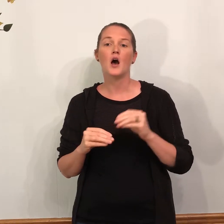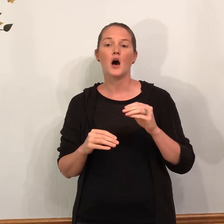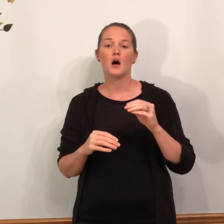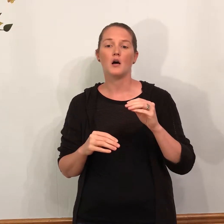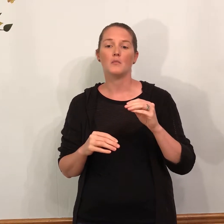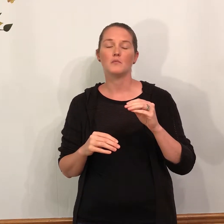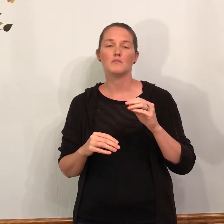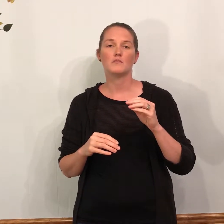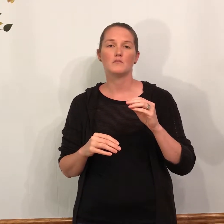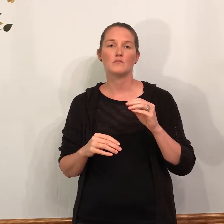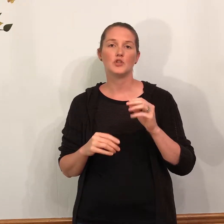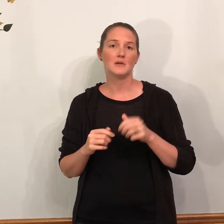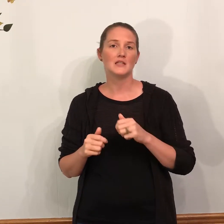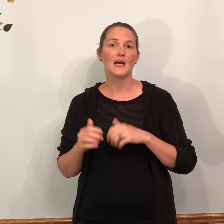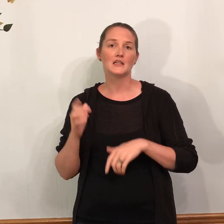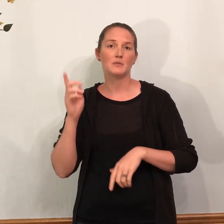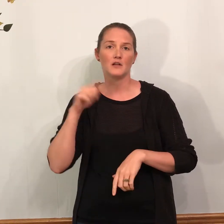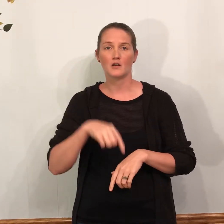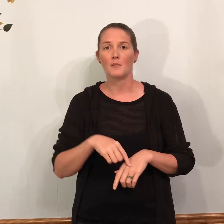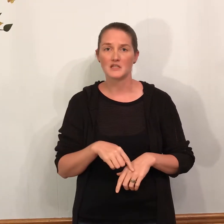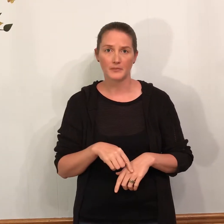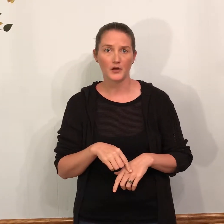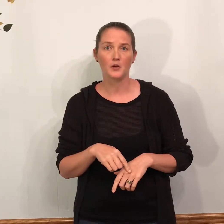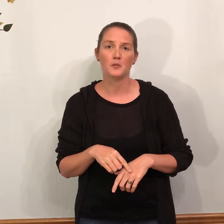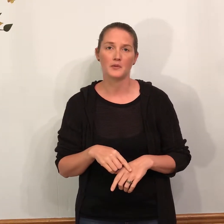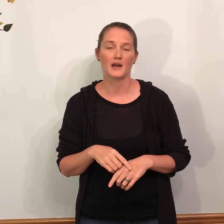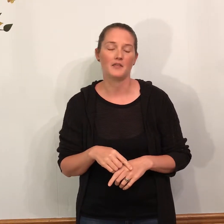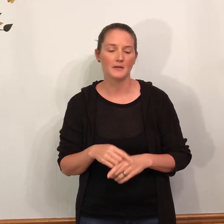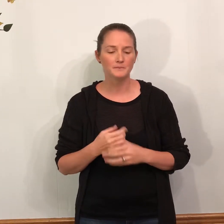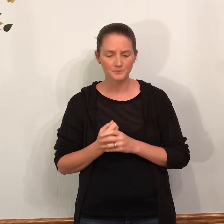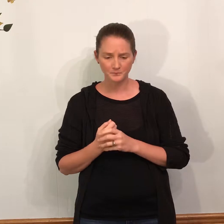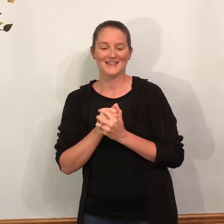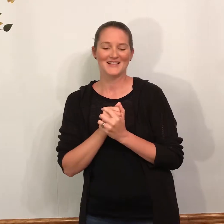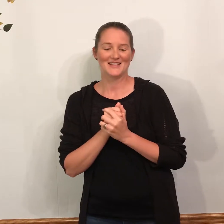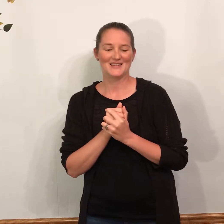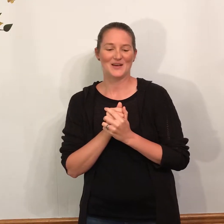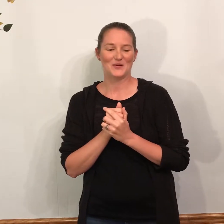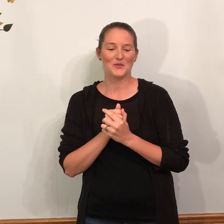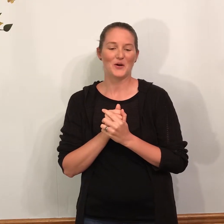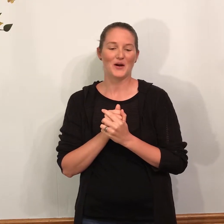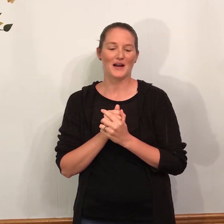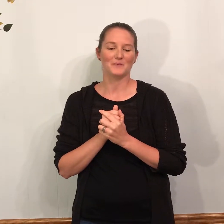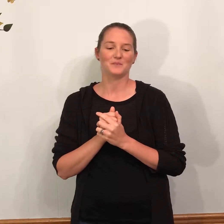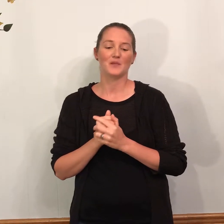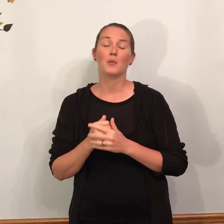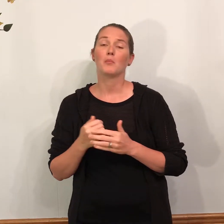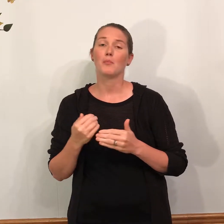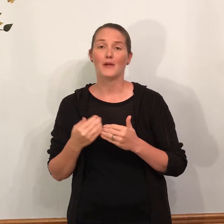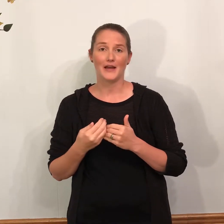um, shoot me a text, put in the comments below, that kind of thing. So, all right. Bread.